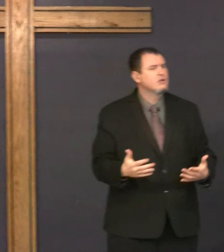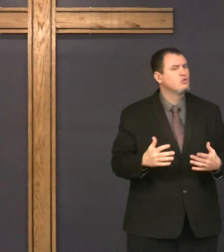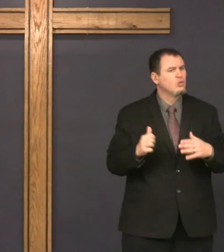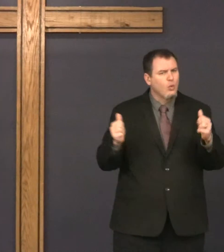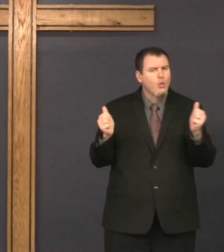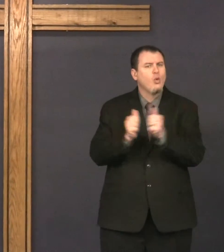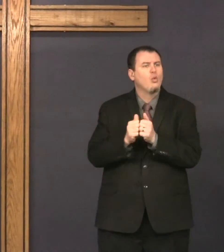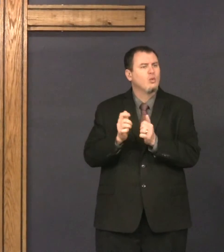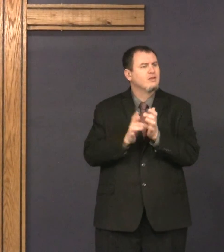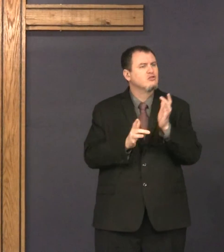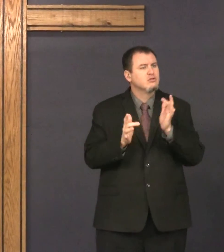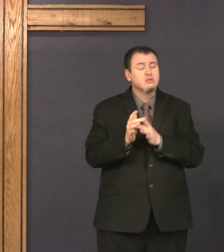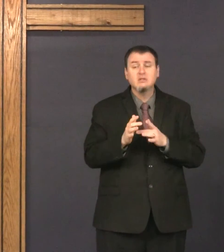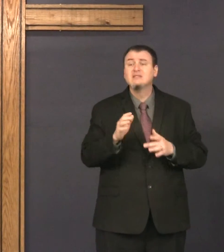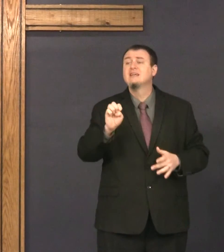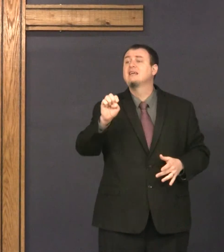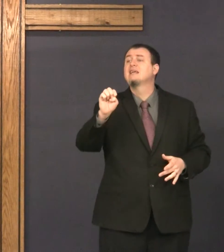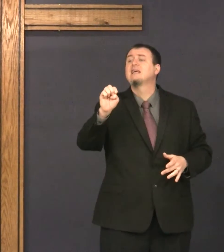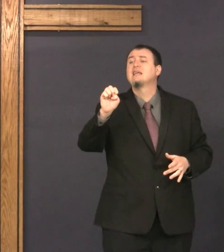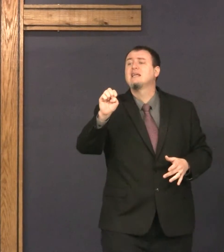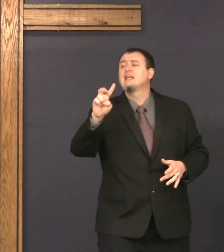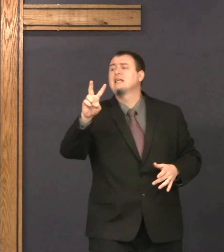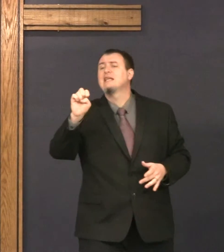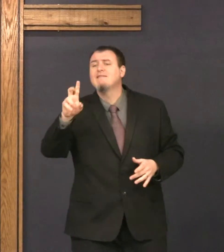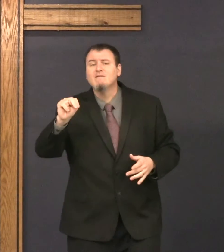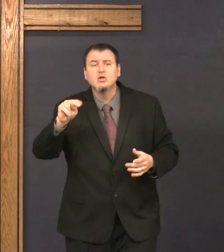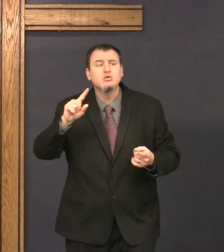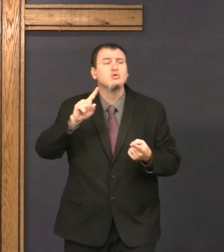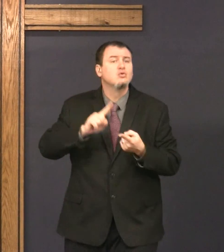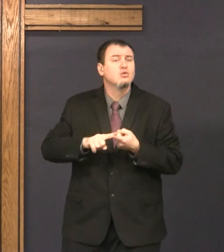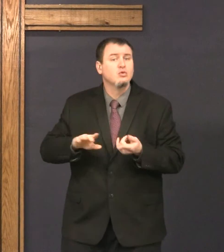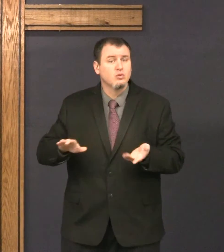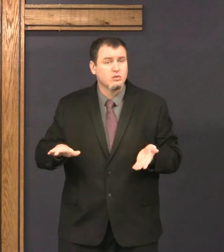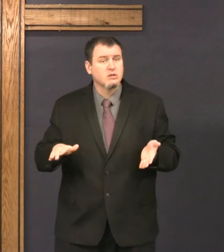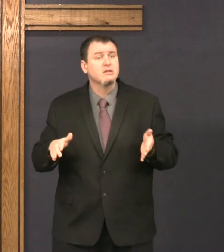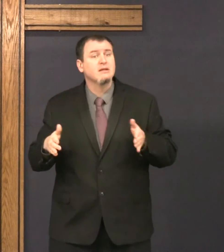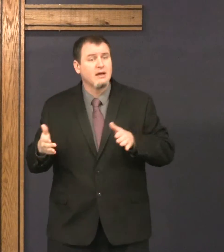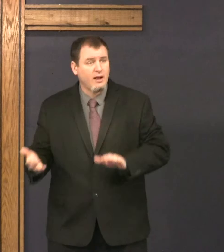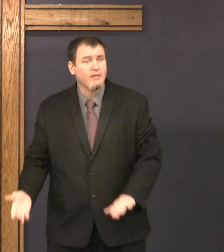He was willing to go with Jesus, even to death.